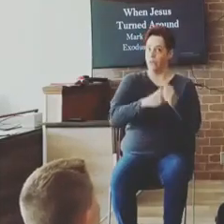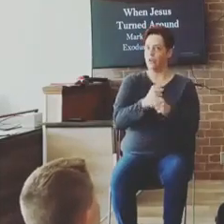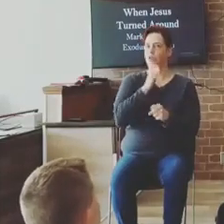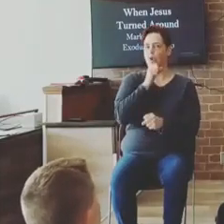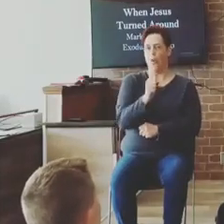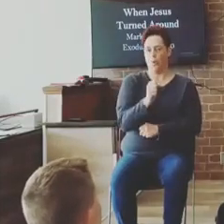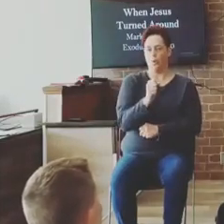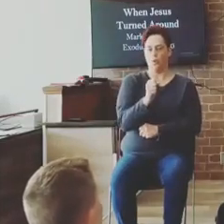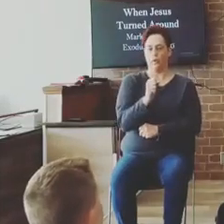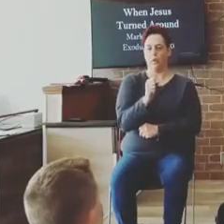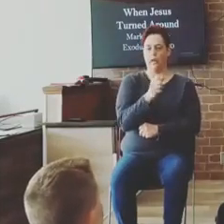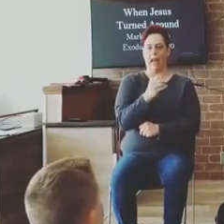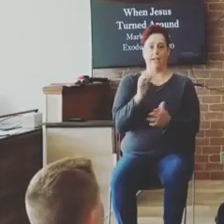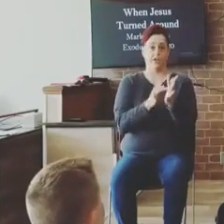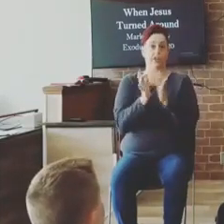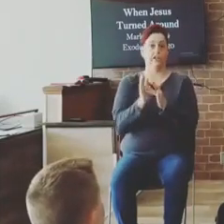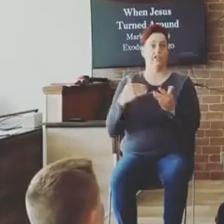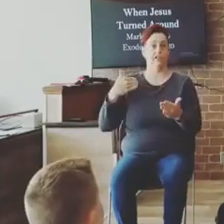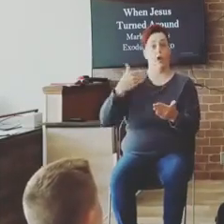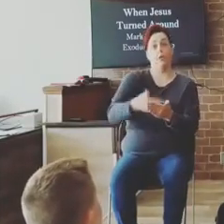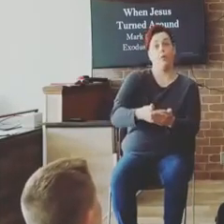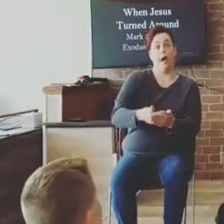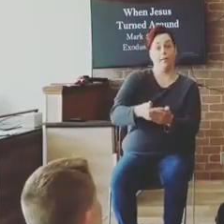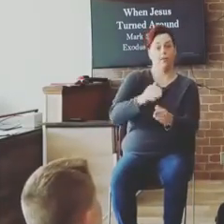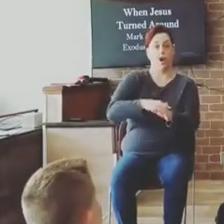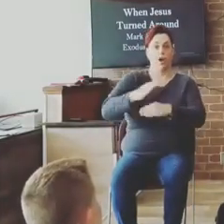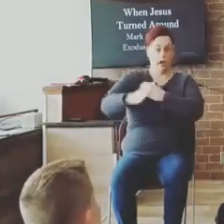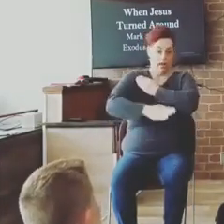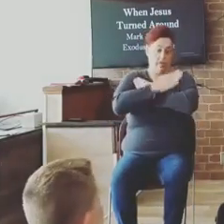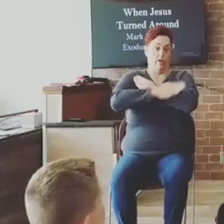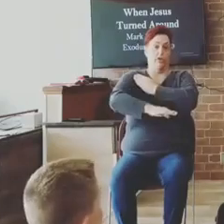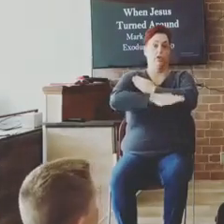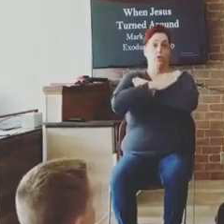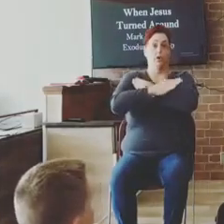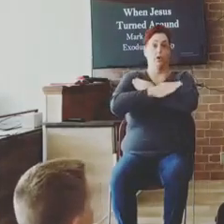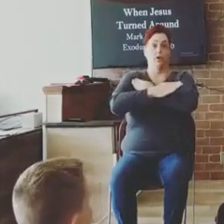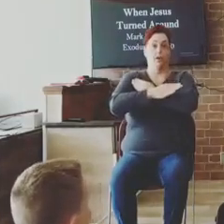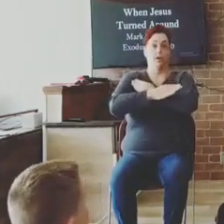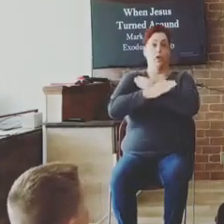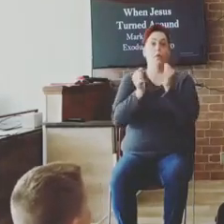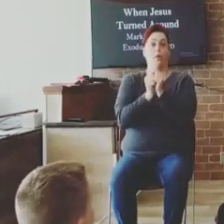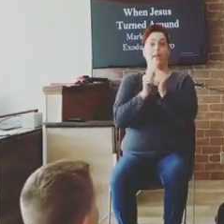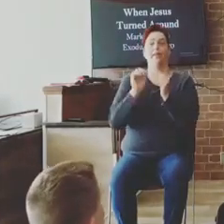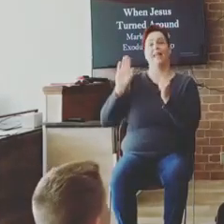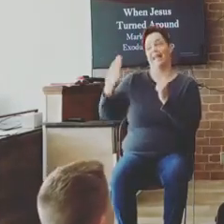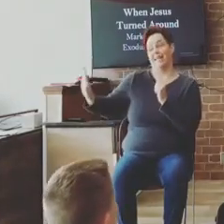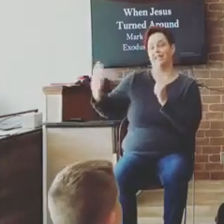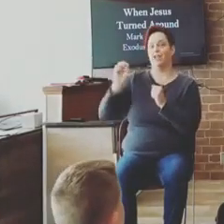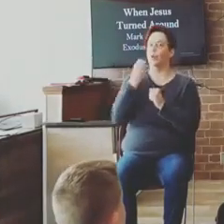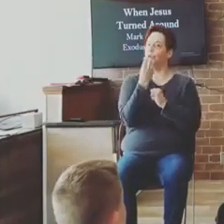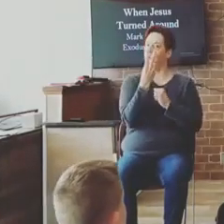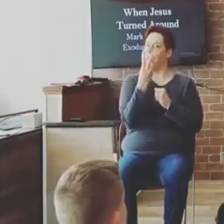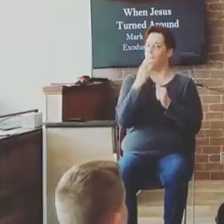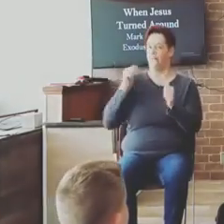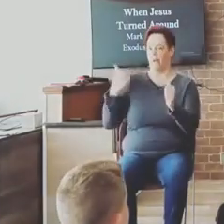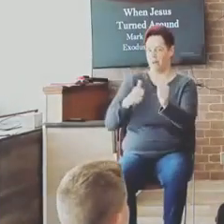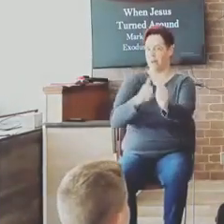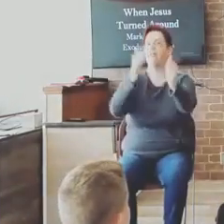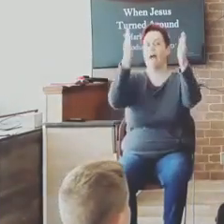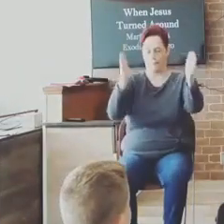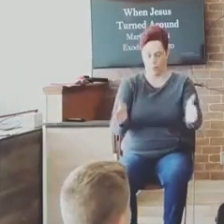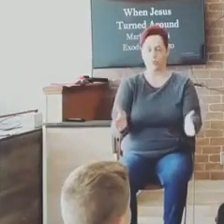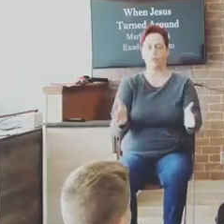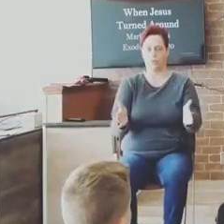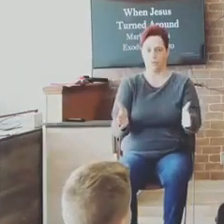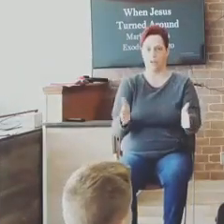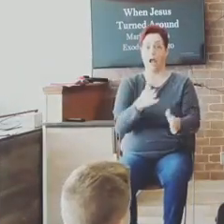And he arrives on the shore with his boys and his what disciples? His twelve disciples. And